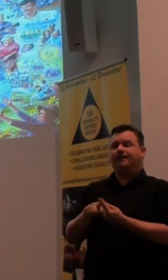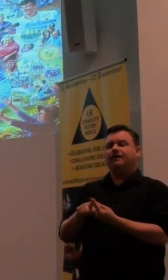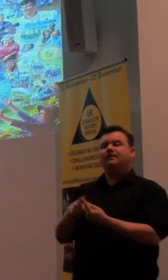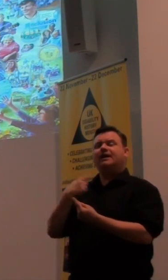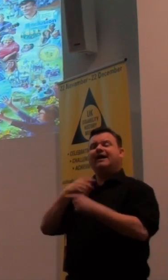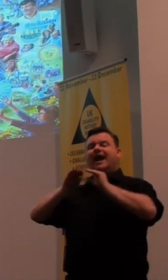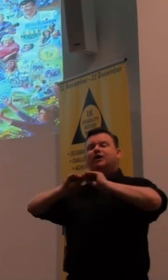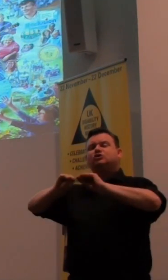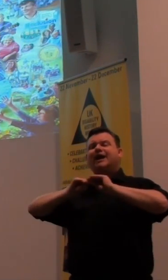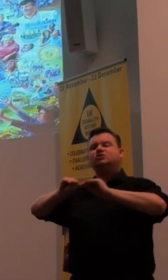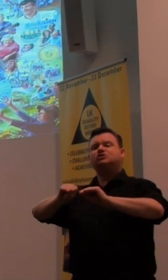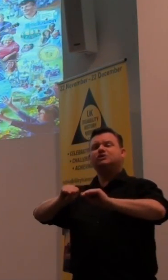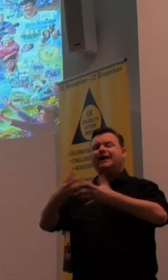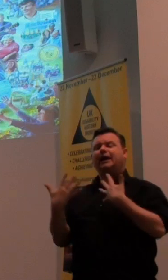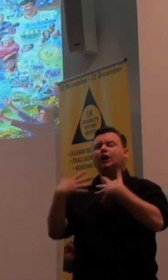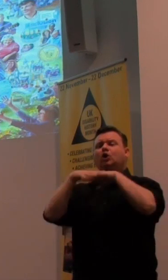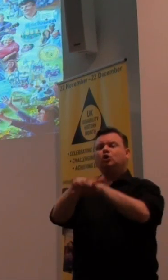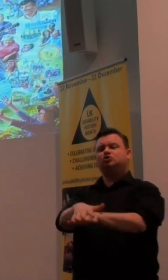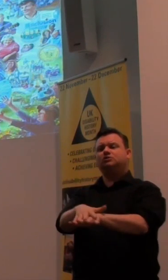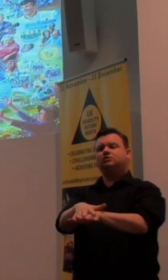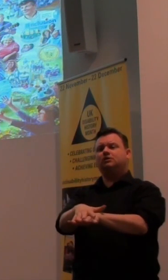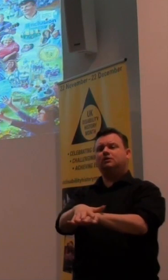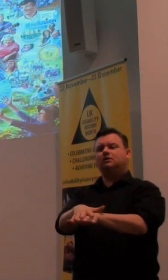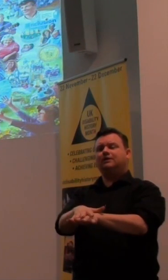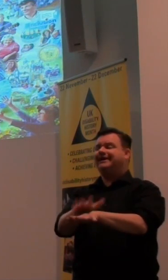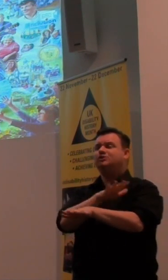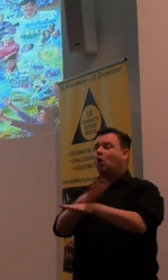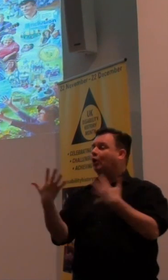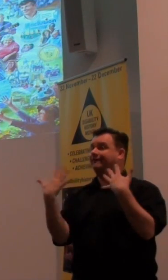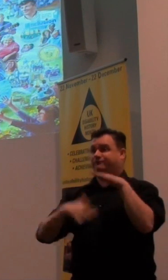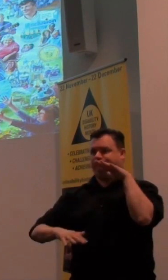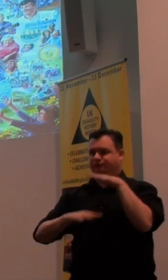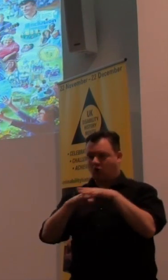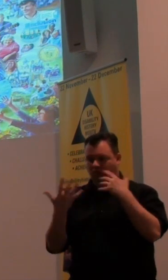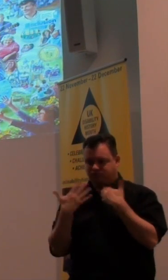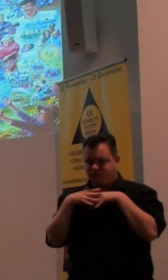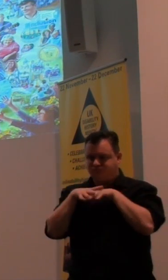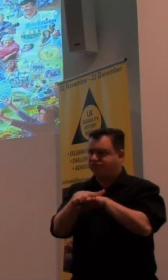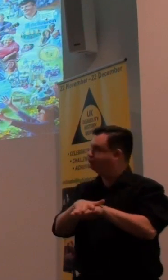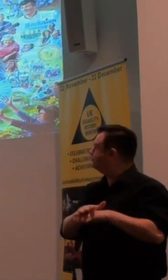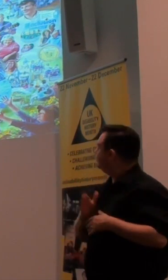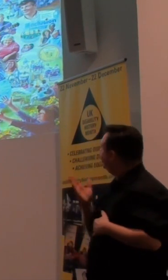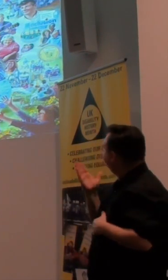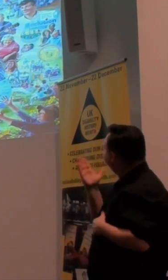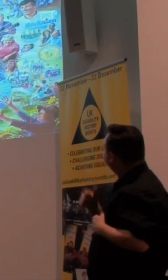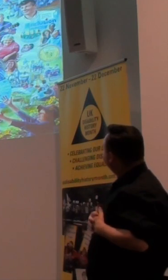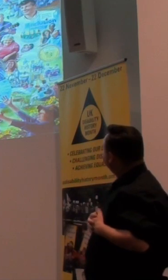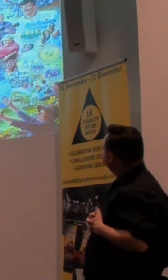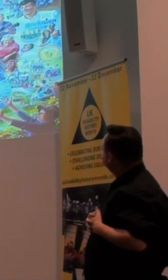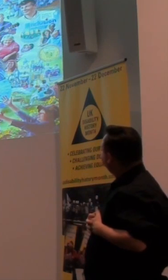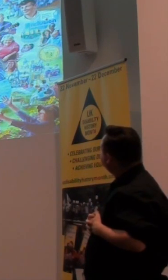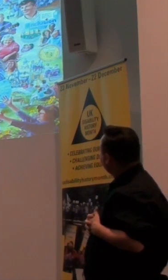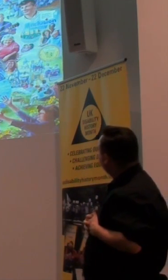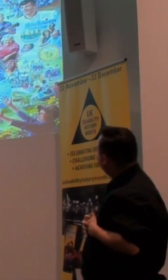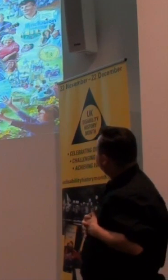In education, inclusion is not integration. This is a portrait, you'll see Micheline and myself and others in there, who fought